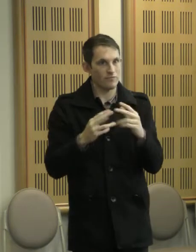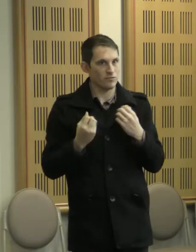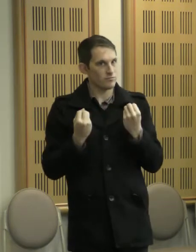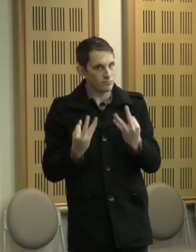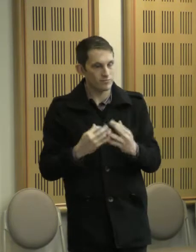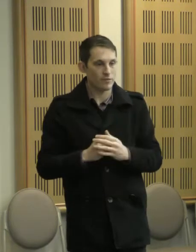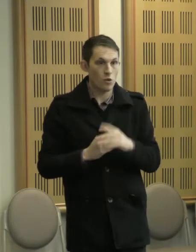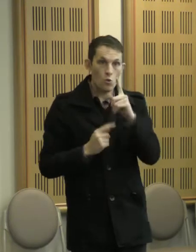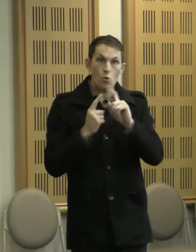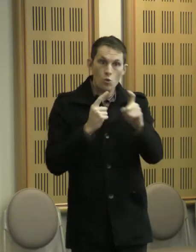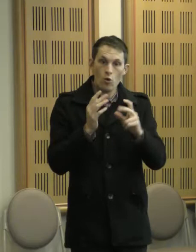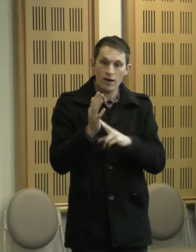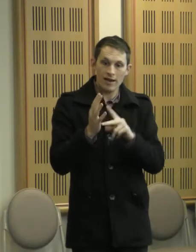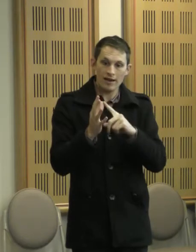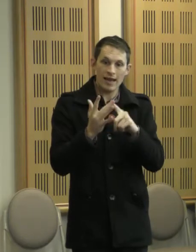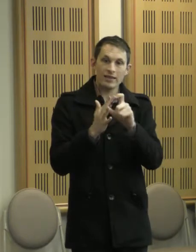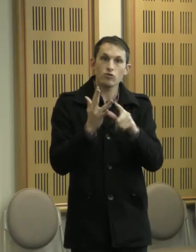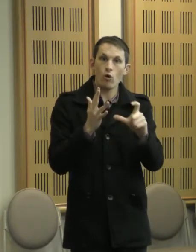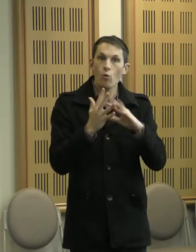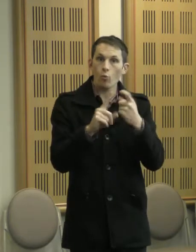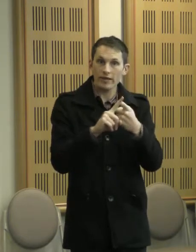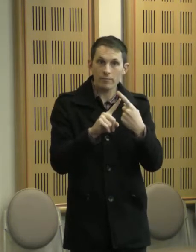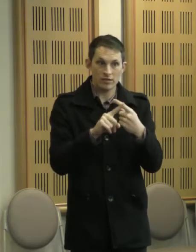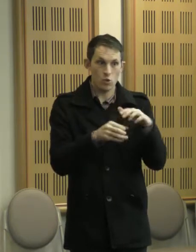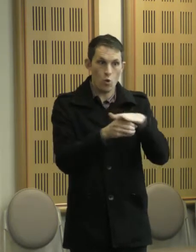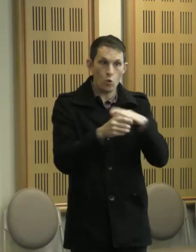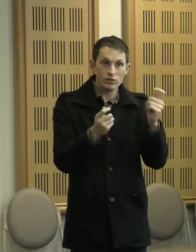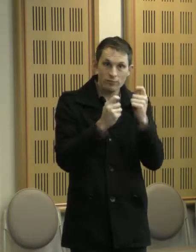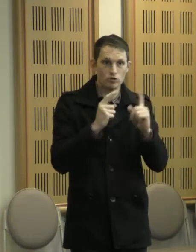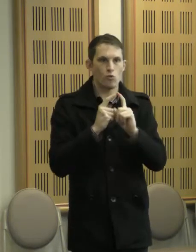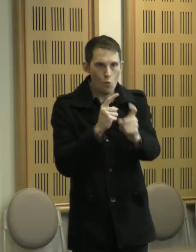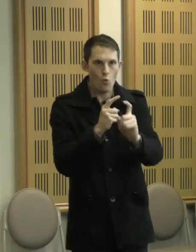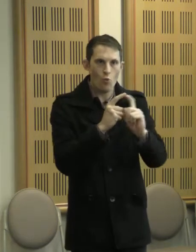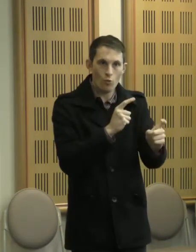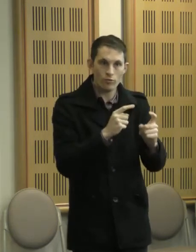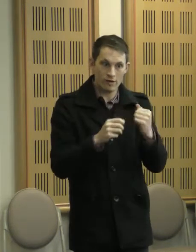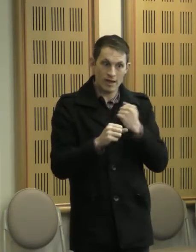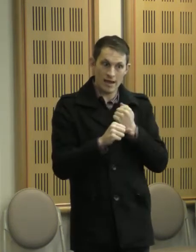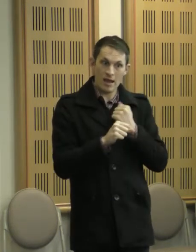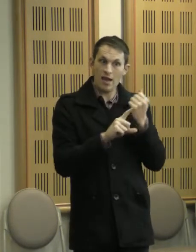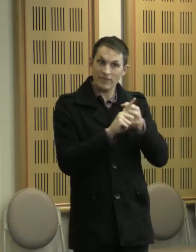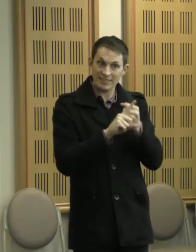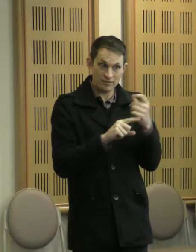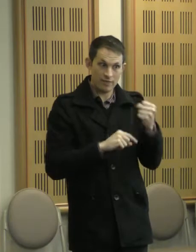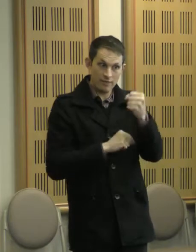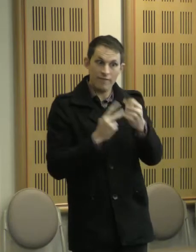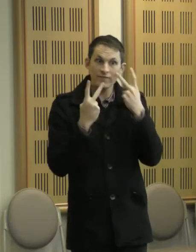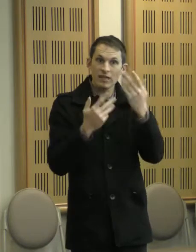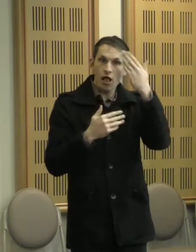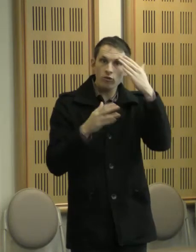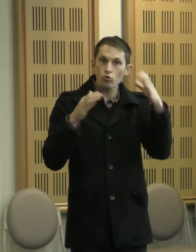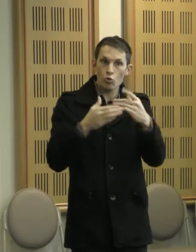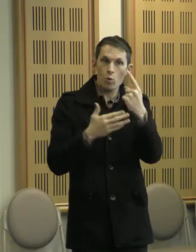NAIDOC week and local celebrations. At Goolam Goolam our advocates visit with the elders group one day a week.